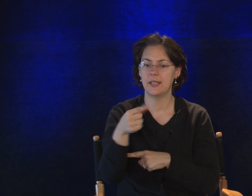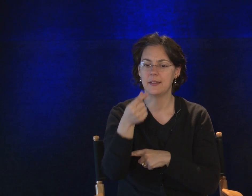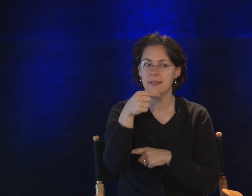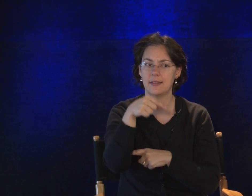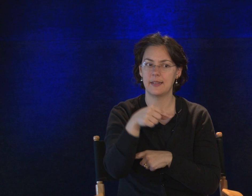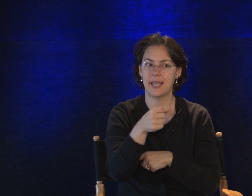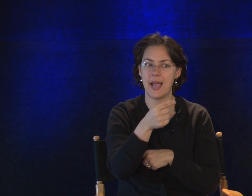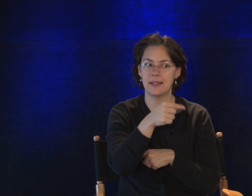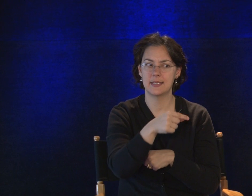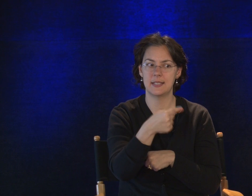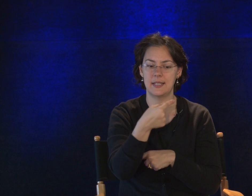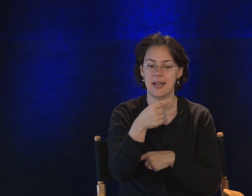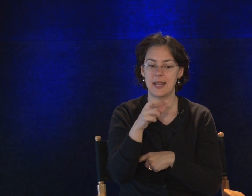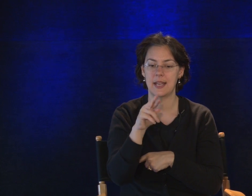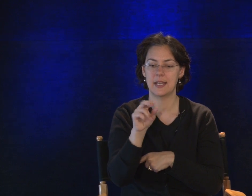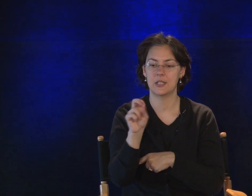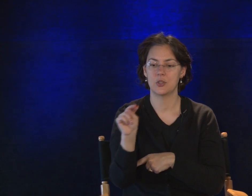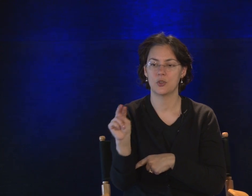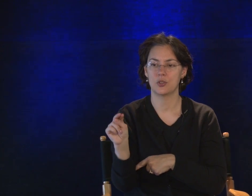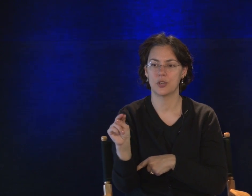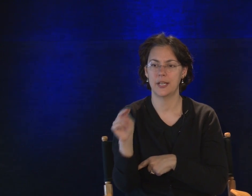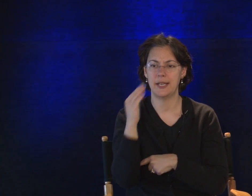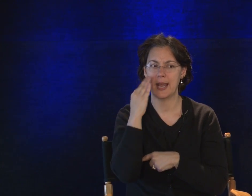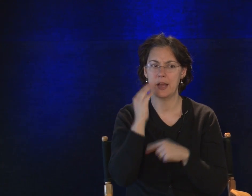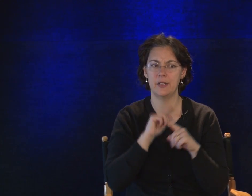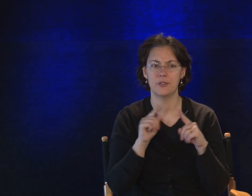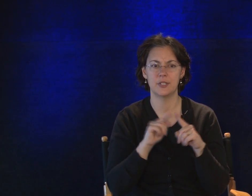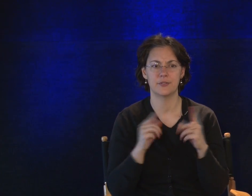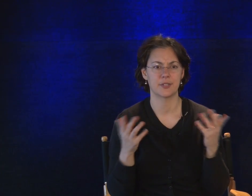Gallatin and Green? How do you know the difference?